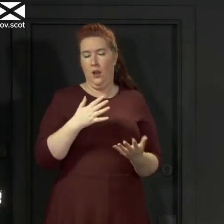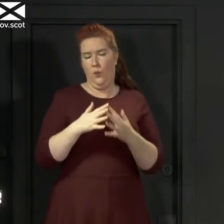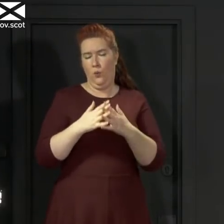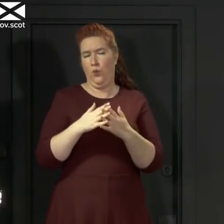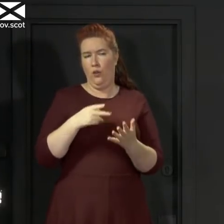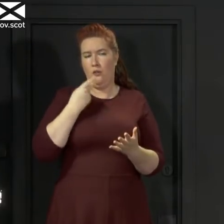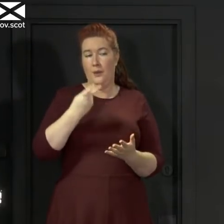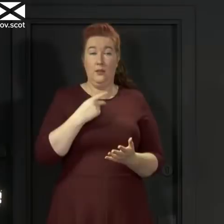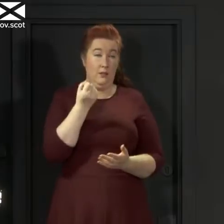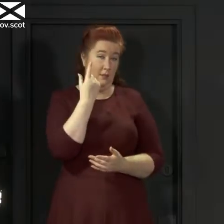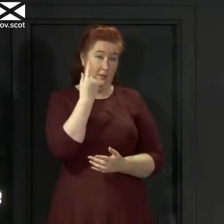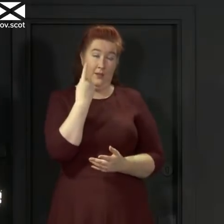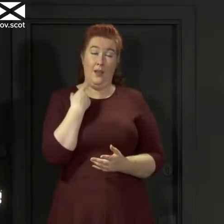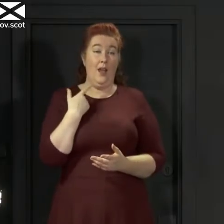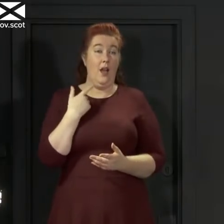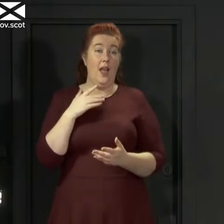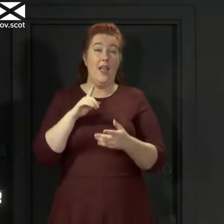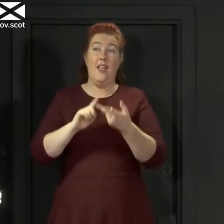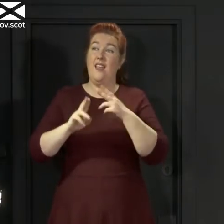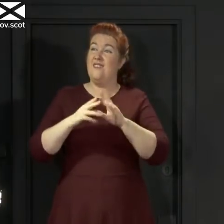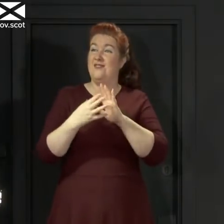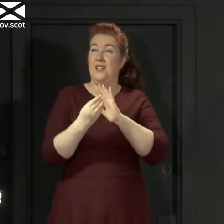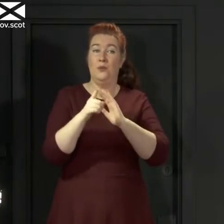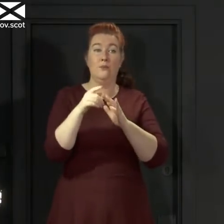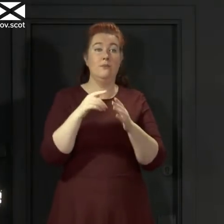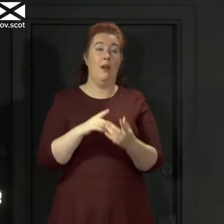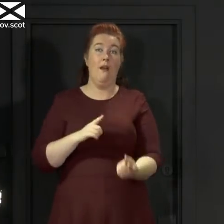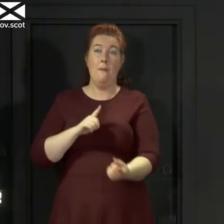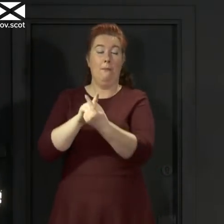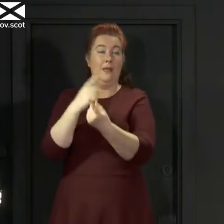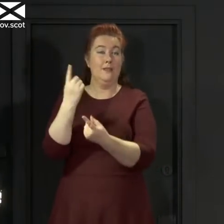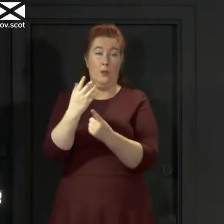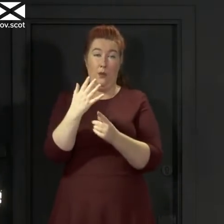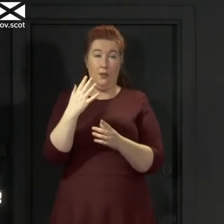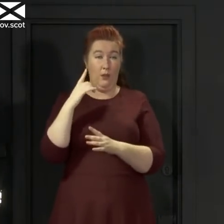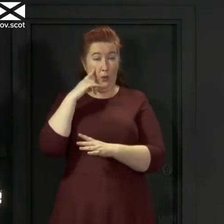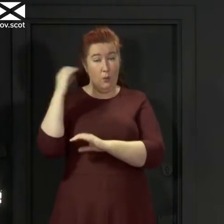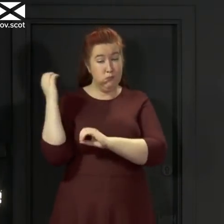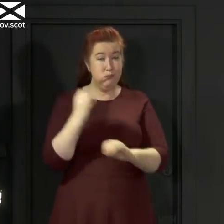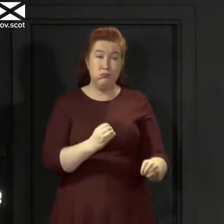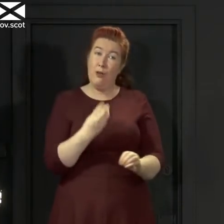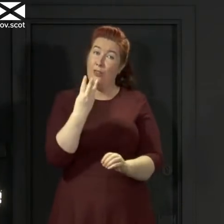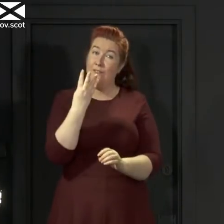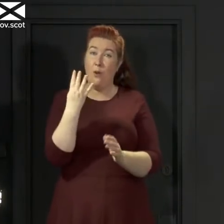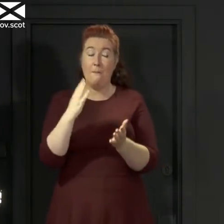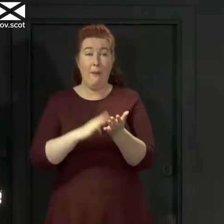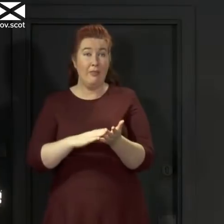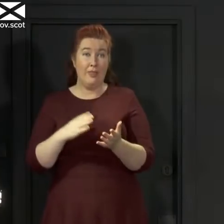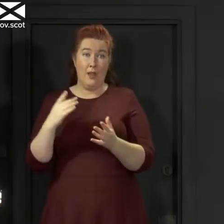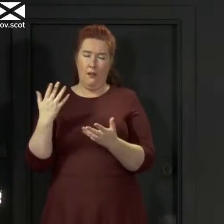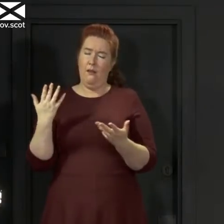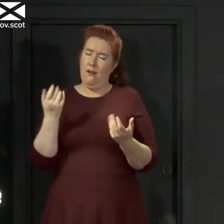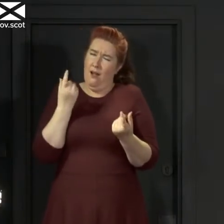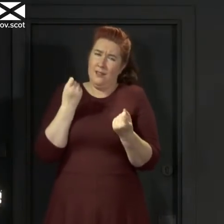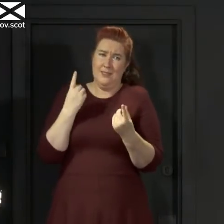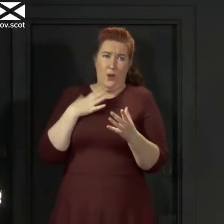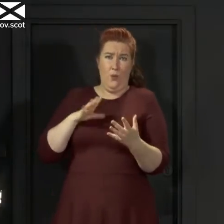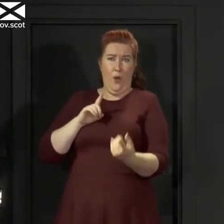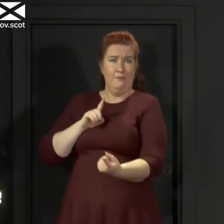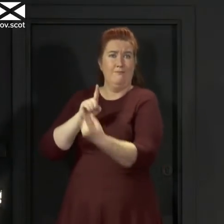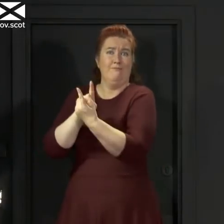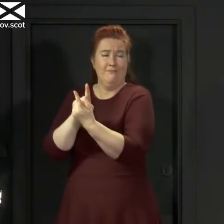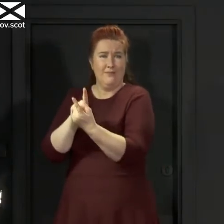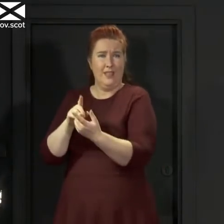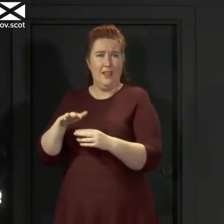to maintain two metres distance when you're meeting people you haven't seen for three or four months. Especially with family members and close